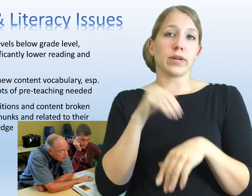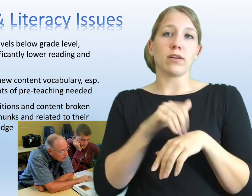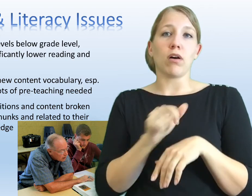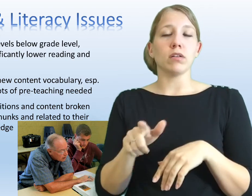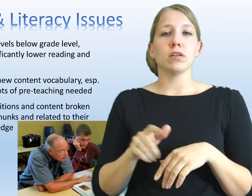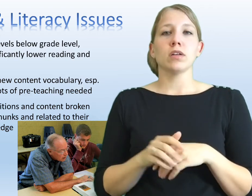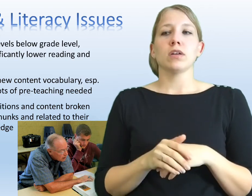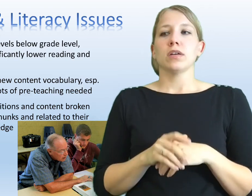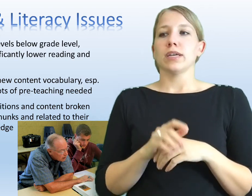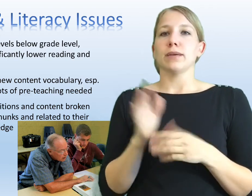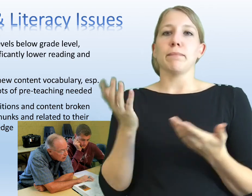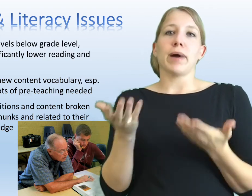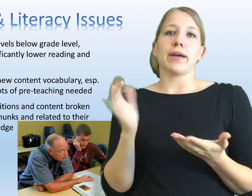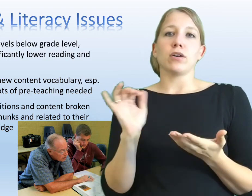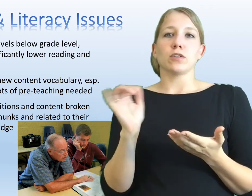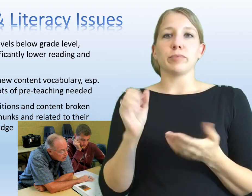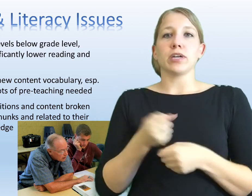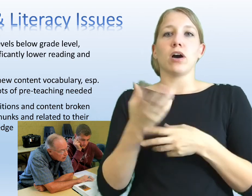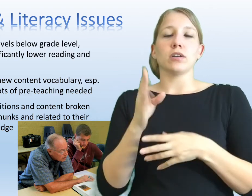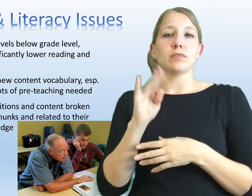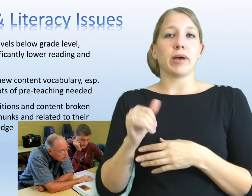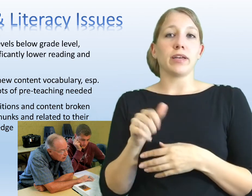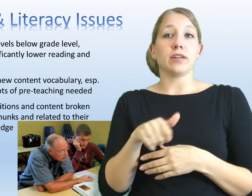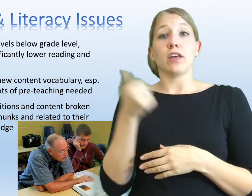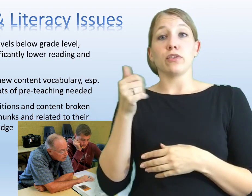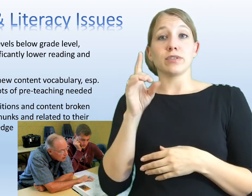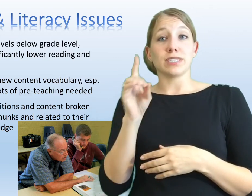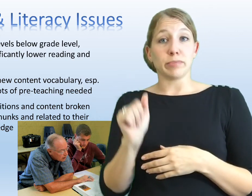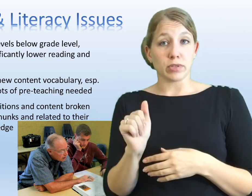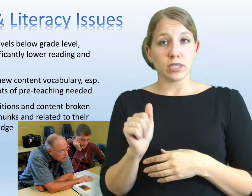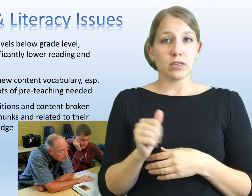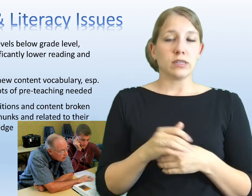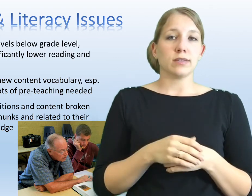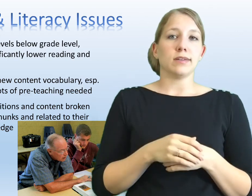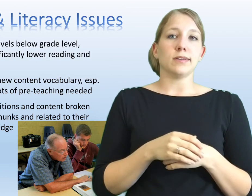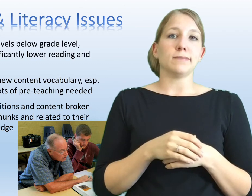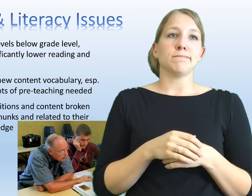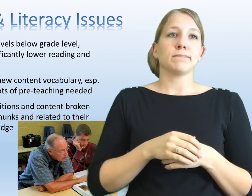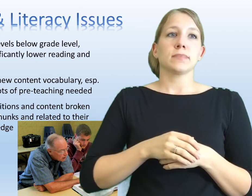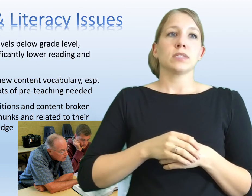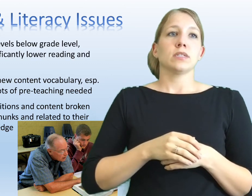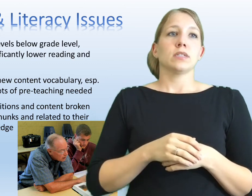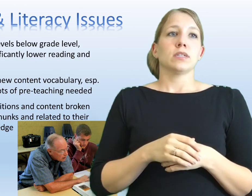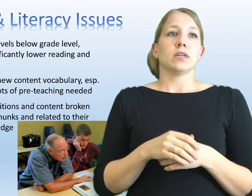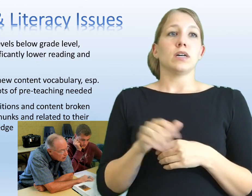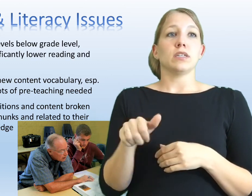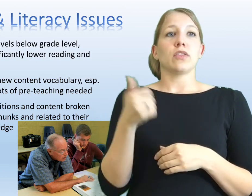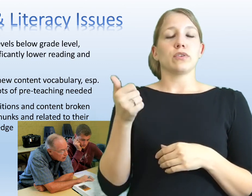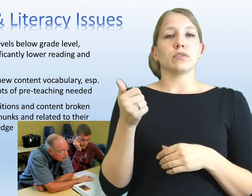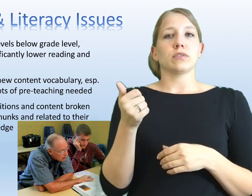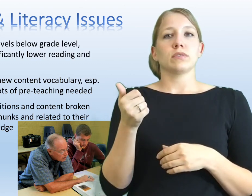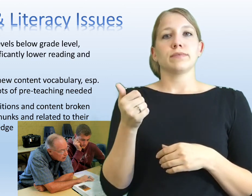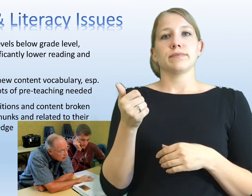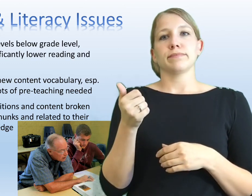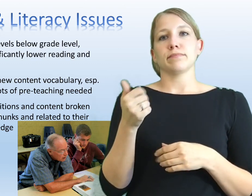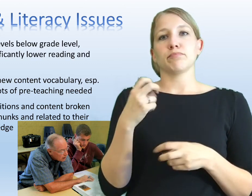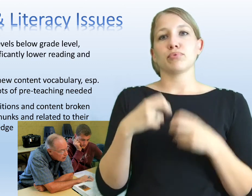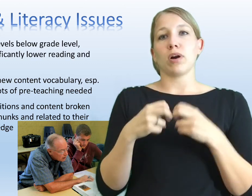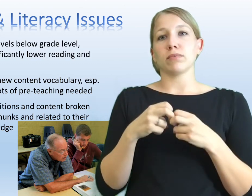or at all. It might also be caused by another disability. Another